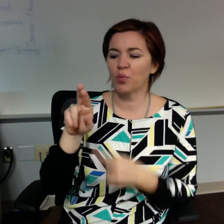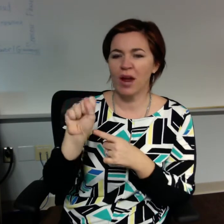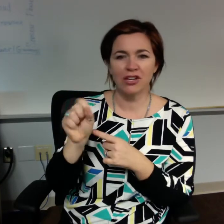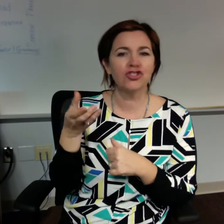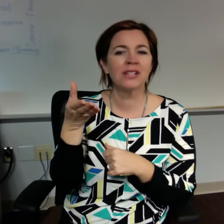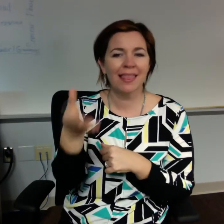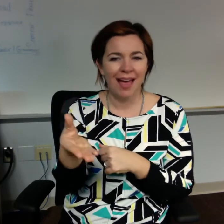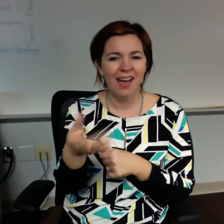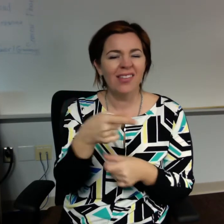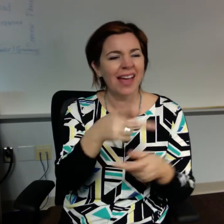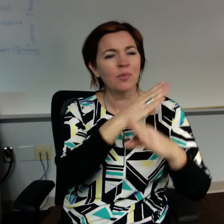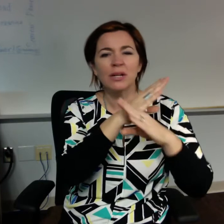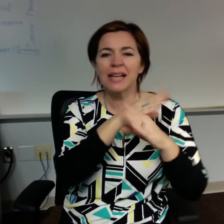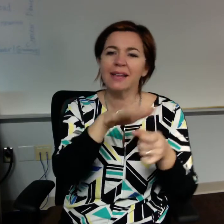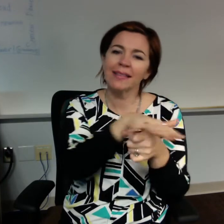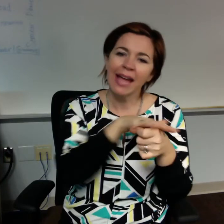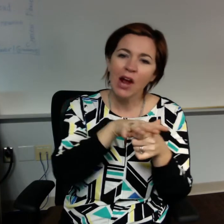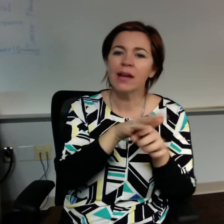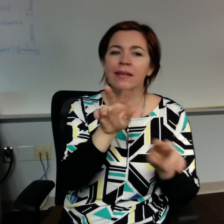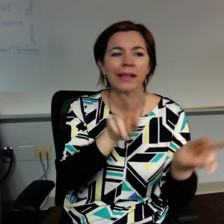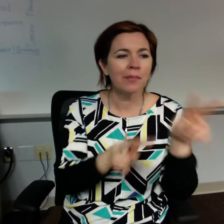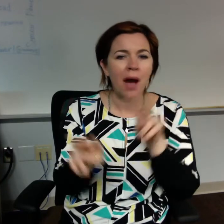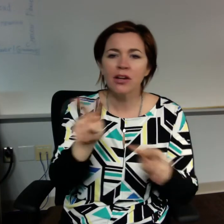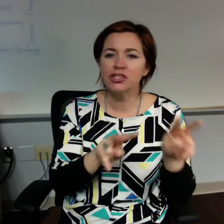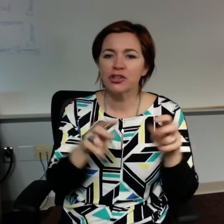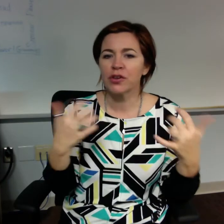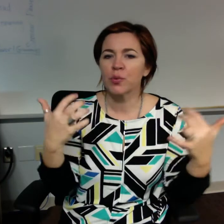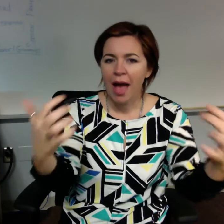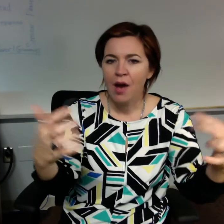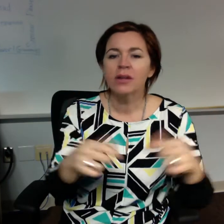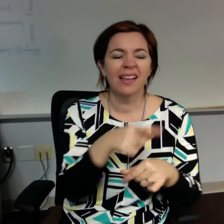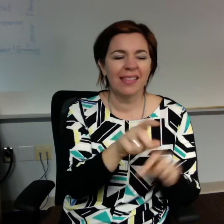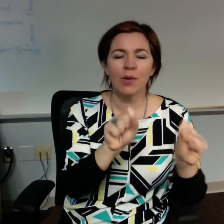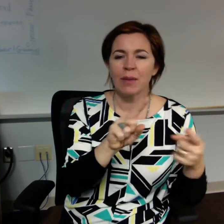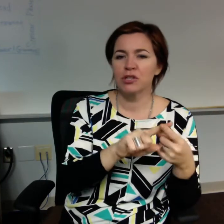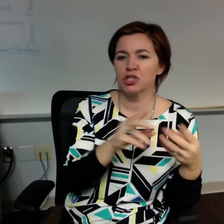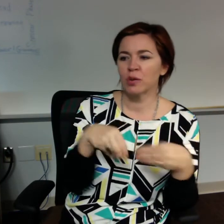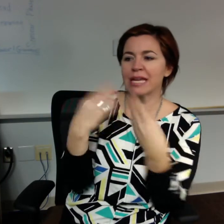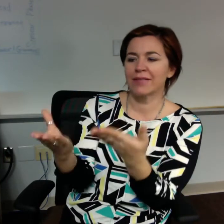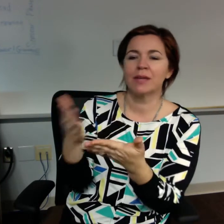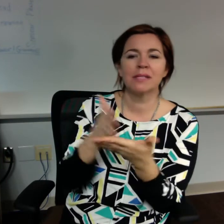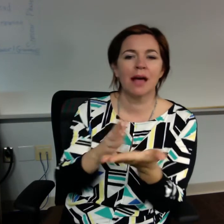some aspirin, which was able to alleviate